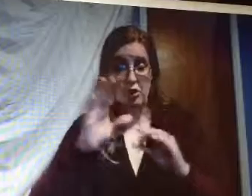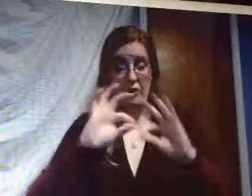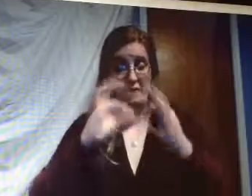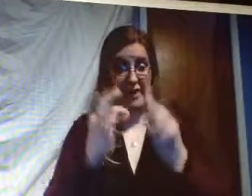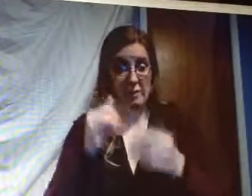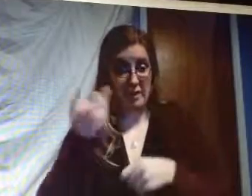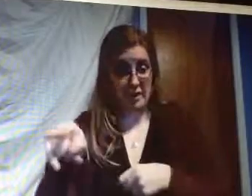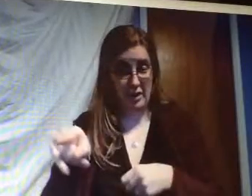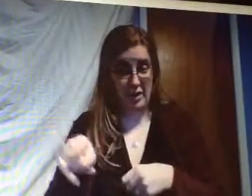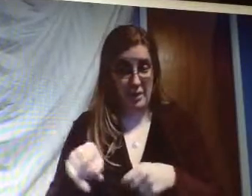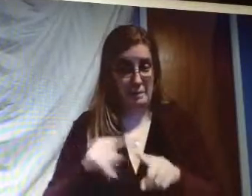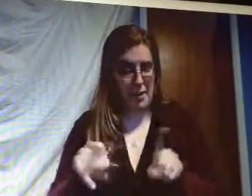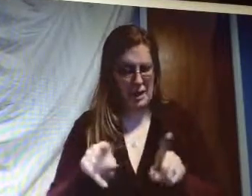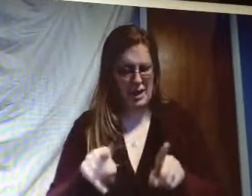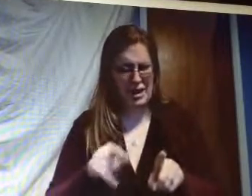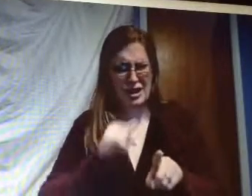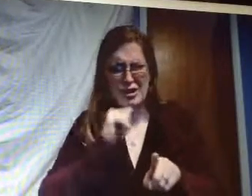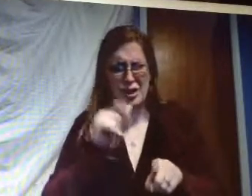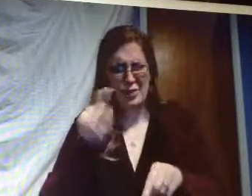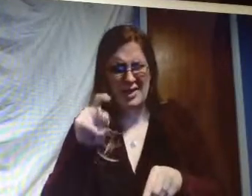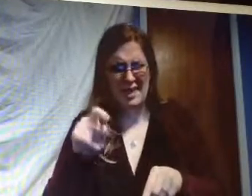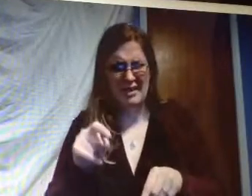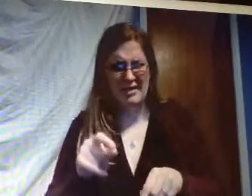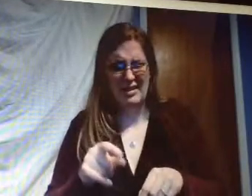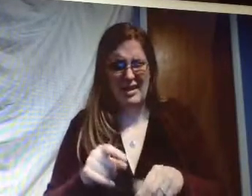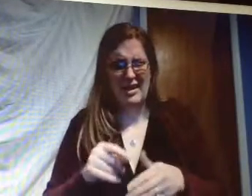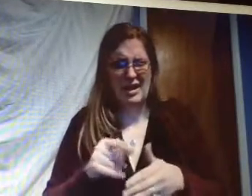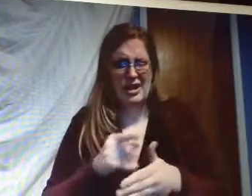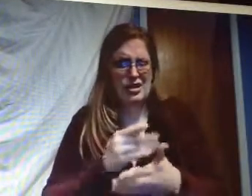i'll support your family you can bury your family there but you don't really need to